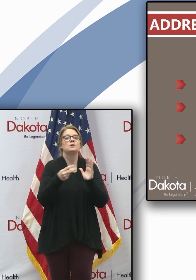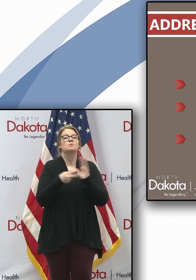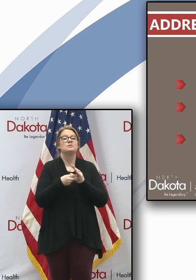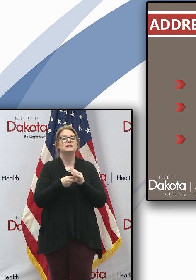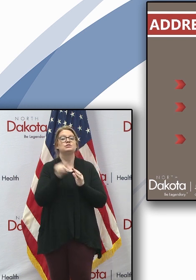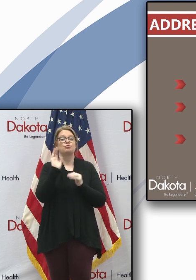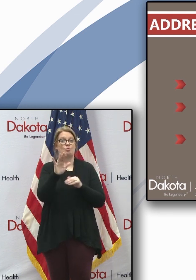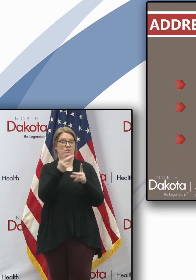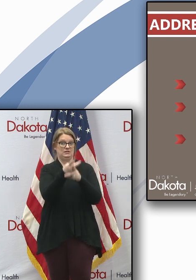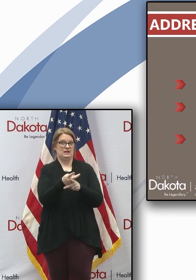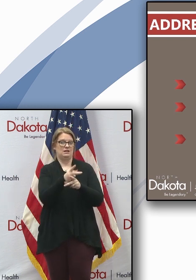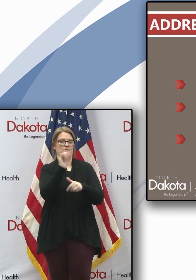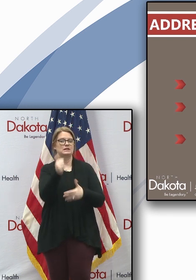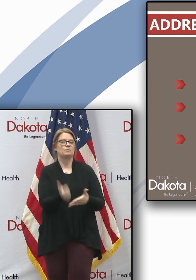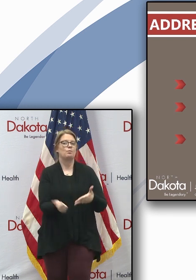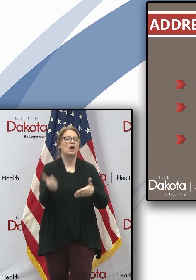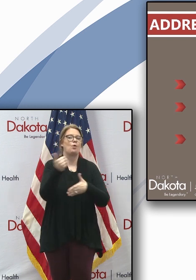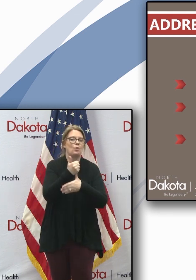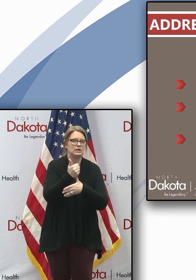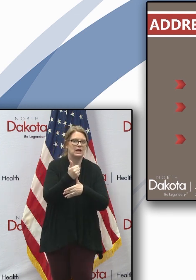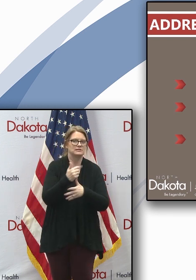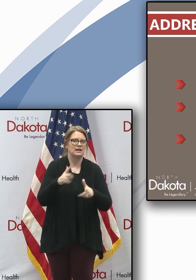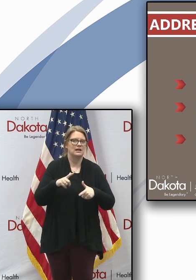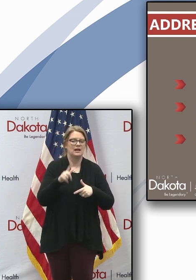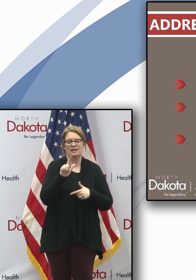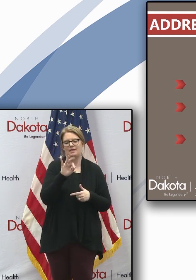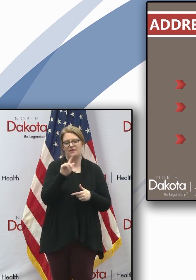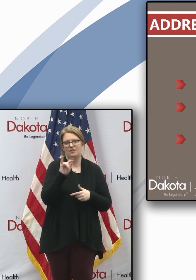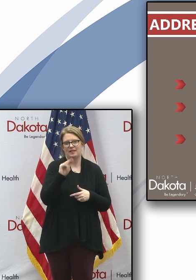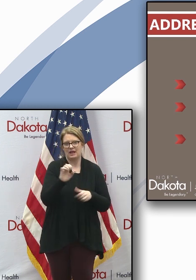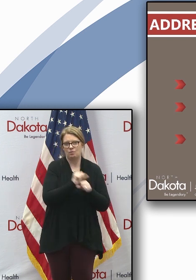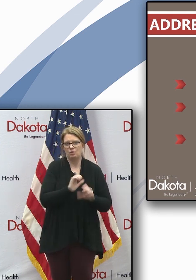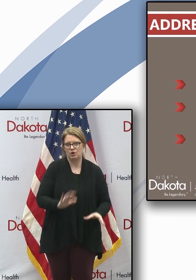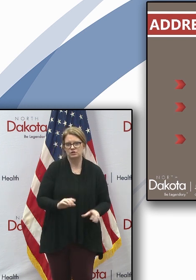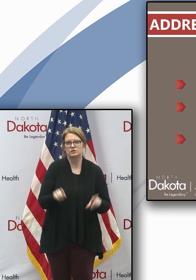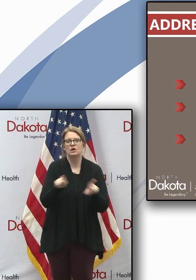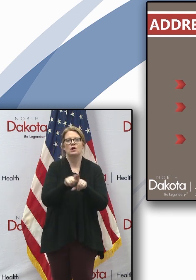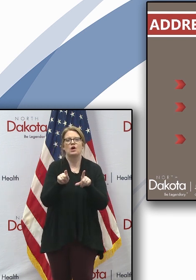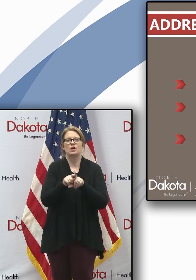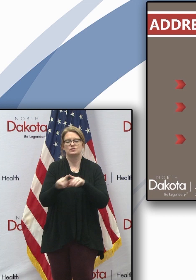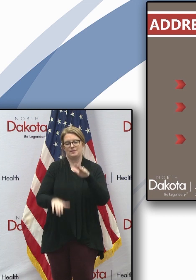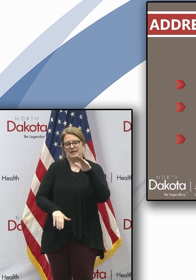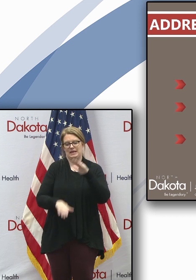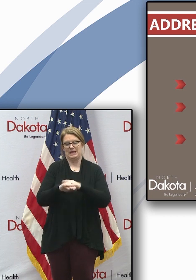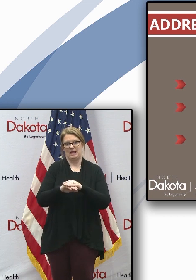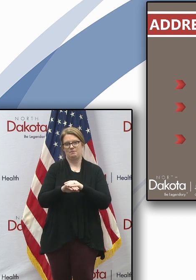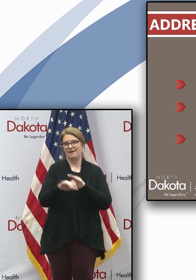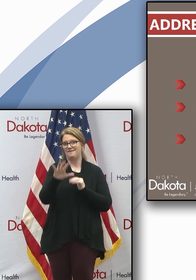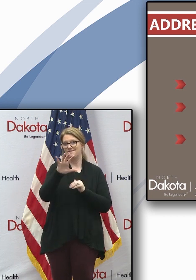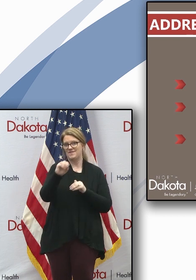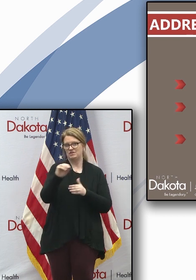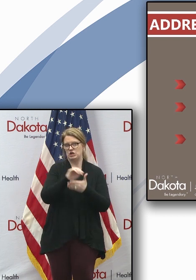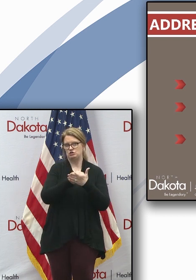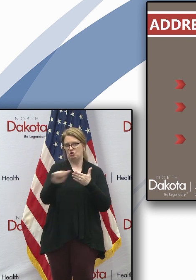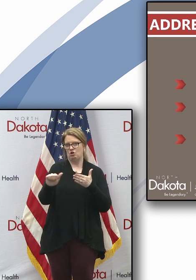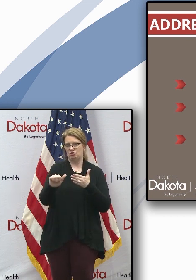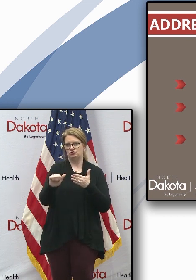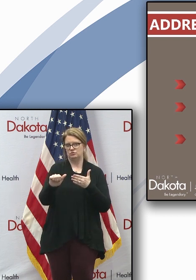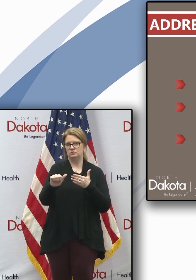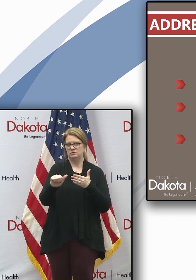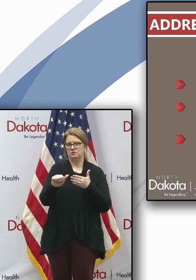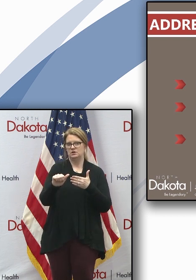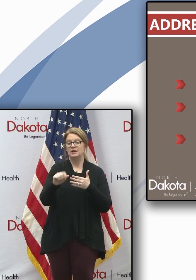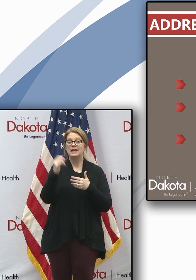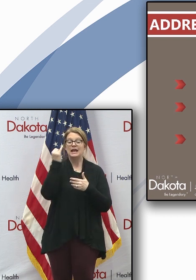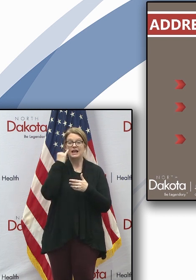worker households. They also must agree to put a cap of $50 on the fees they typically charge families to